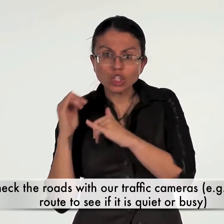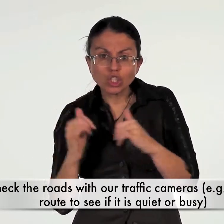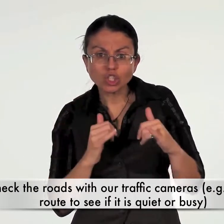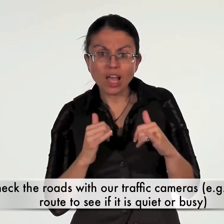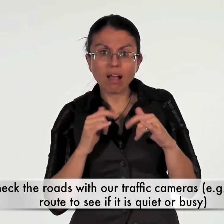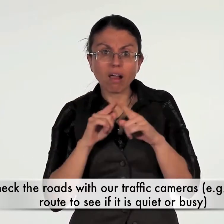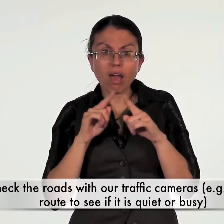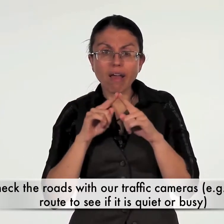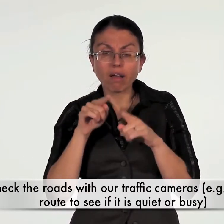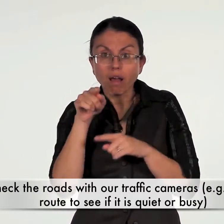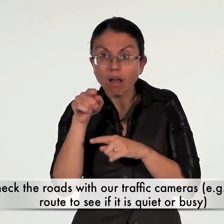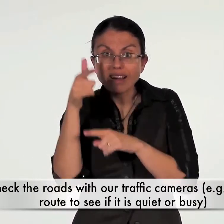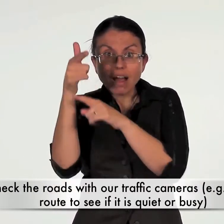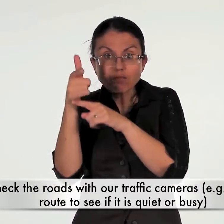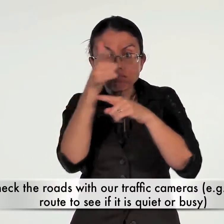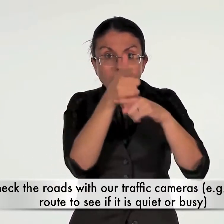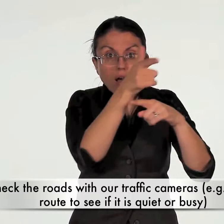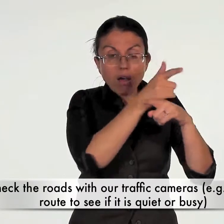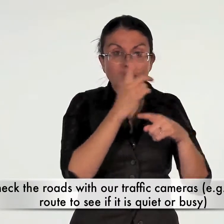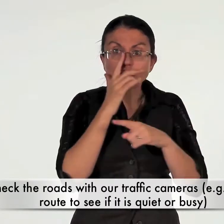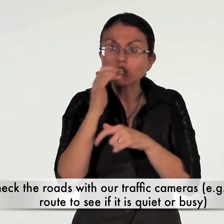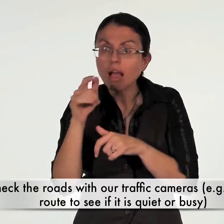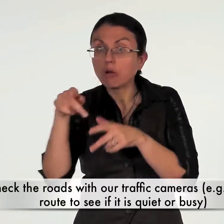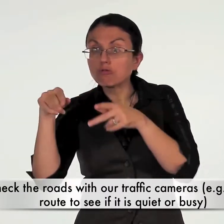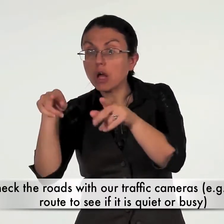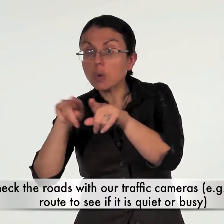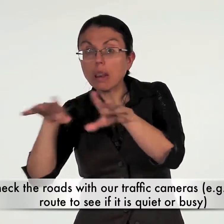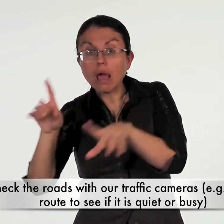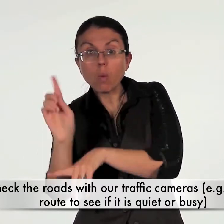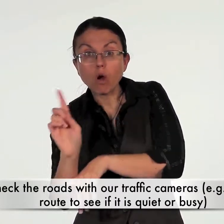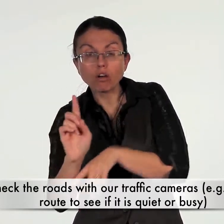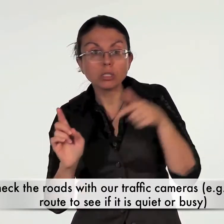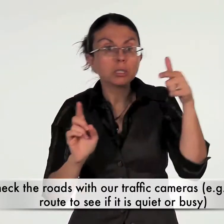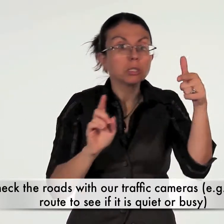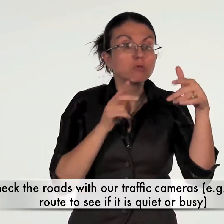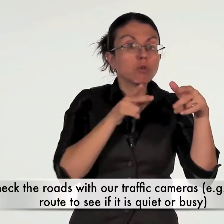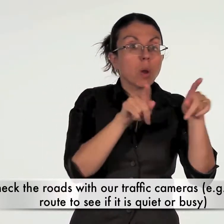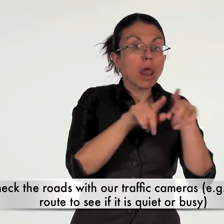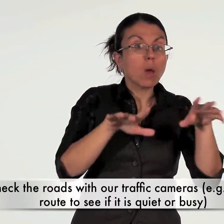check the roads with our traffic cameras check a route to see if it is quiet or busy